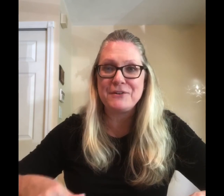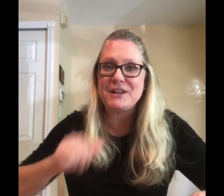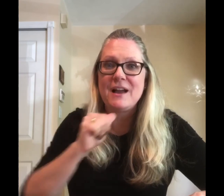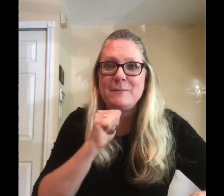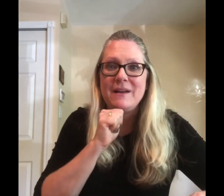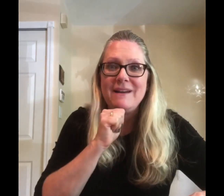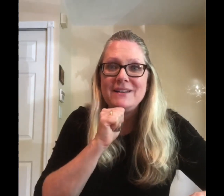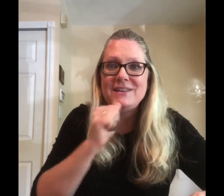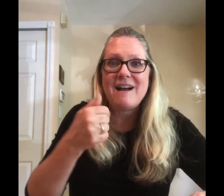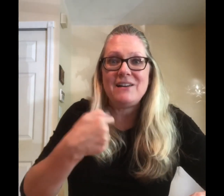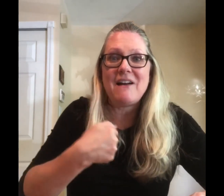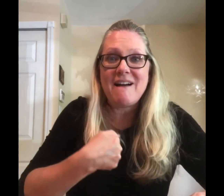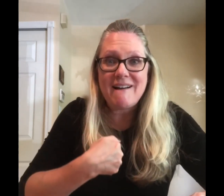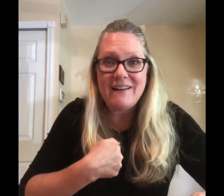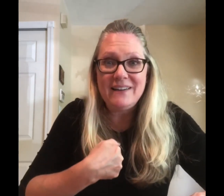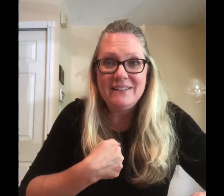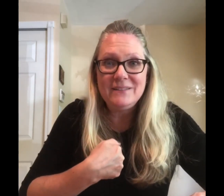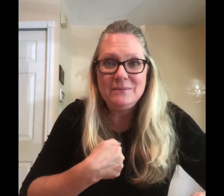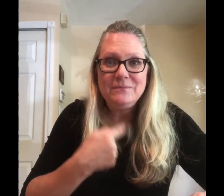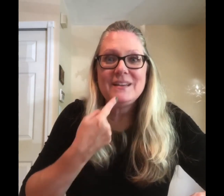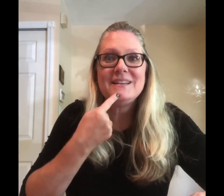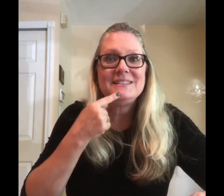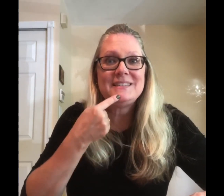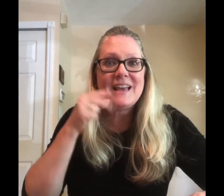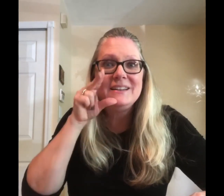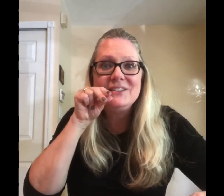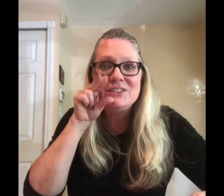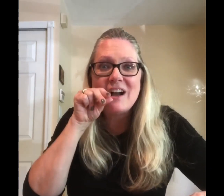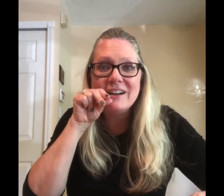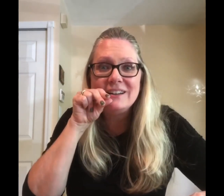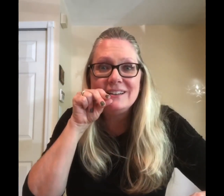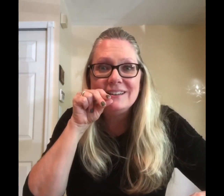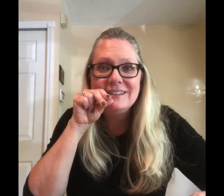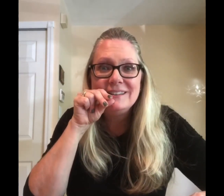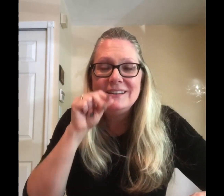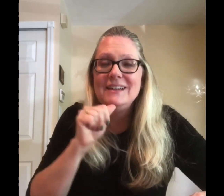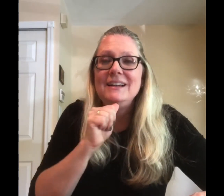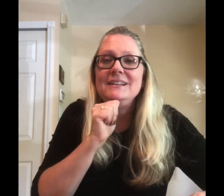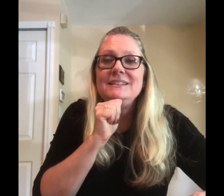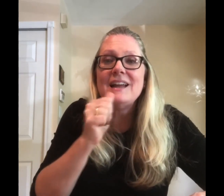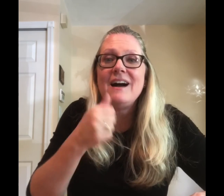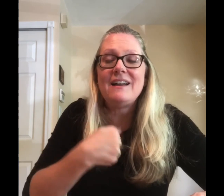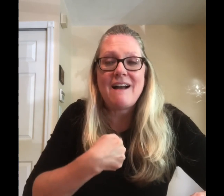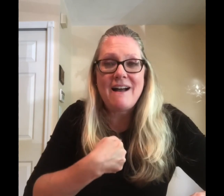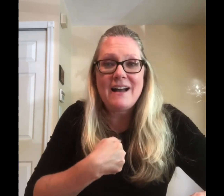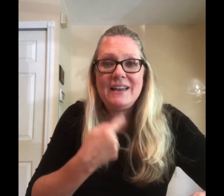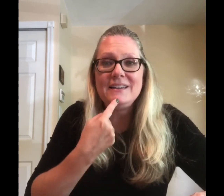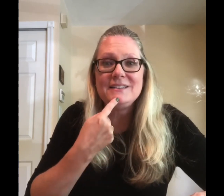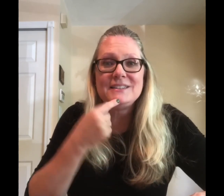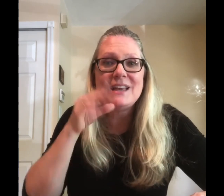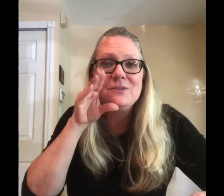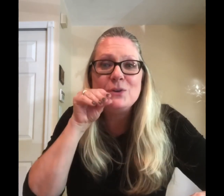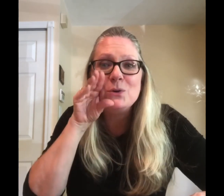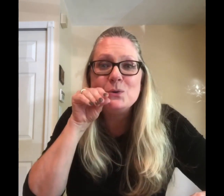time not I said the duck not I said the goose